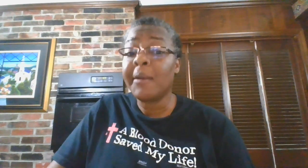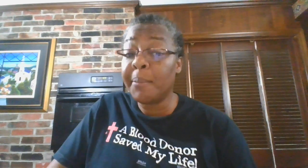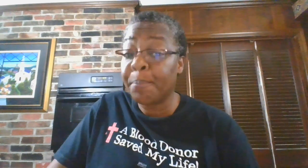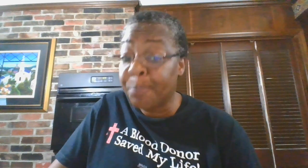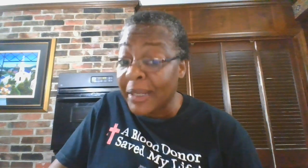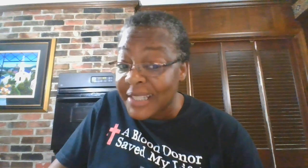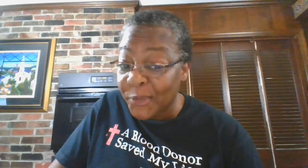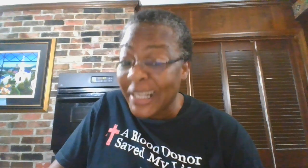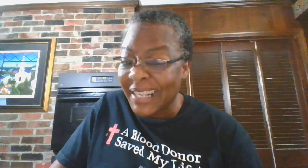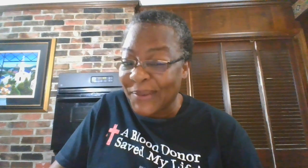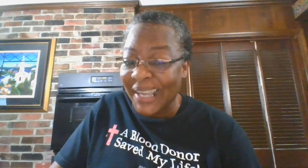But she went anyway.